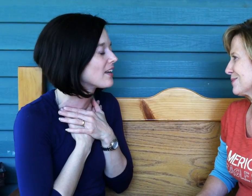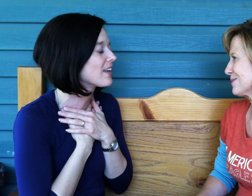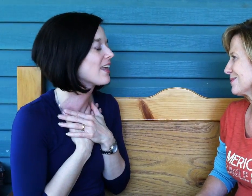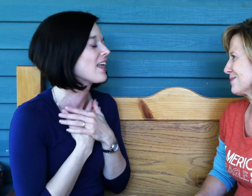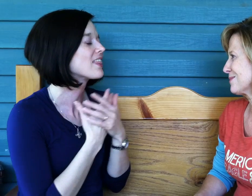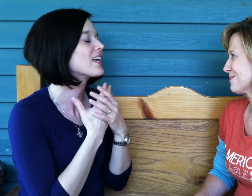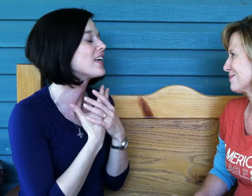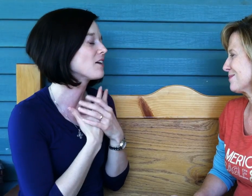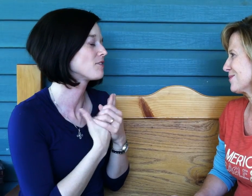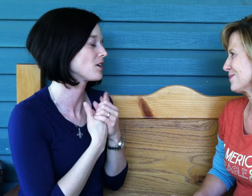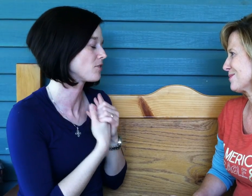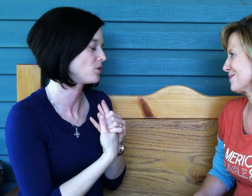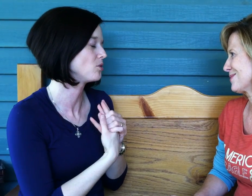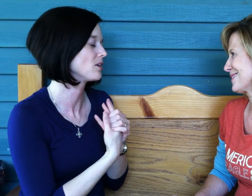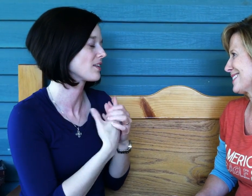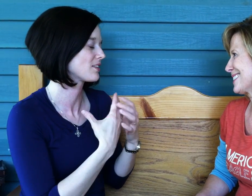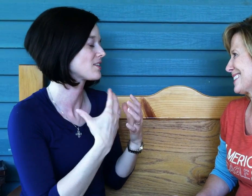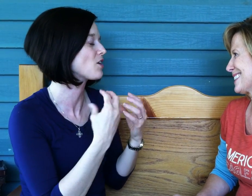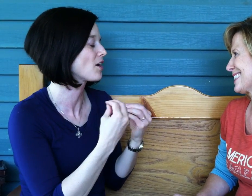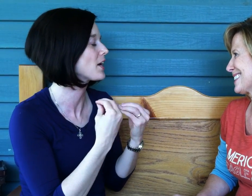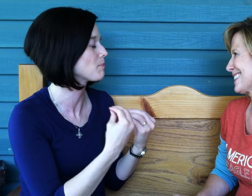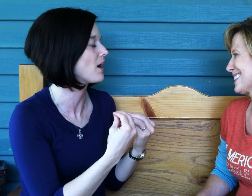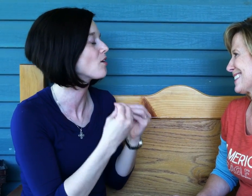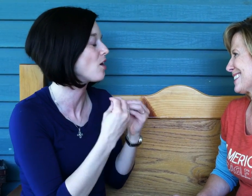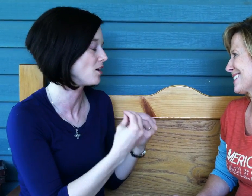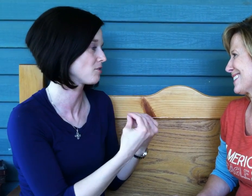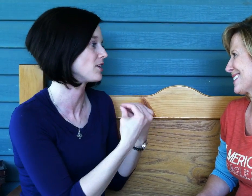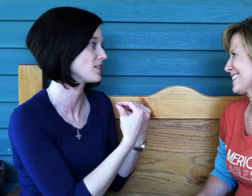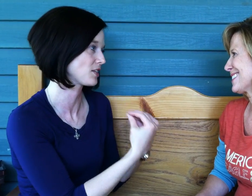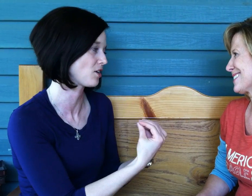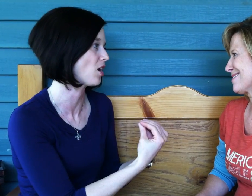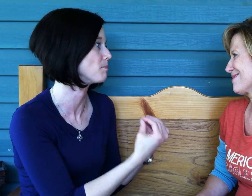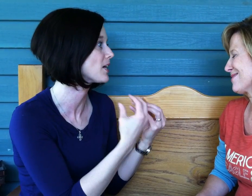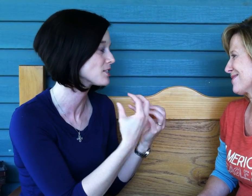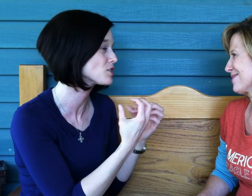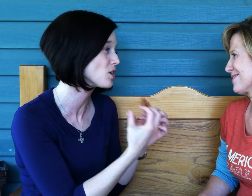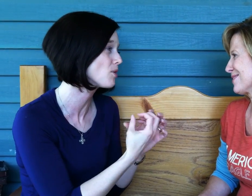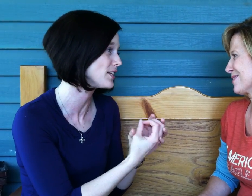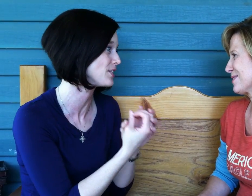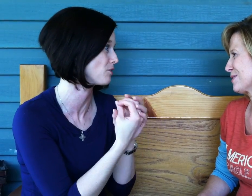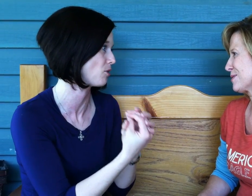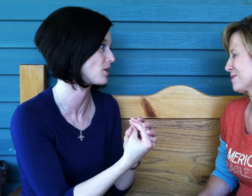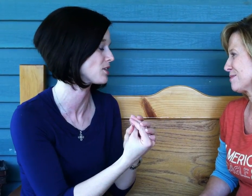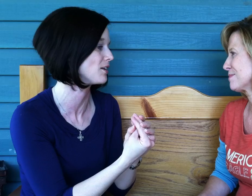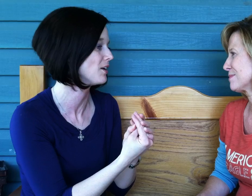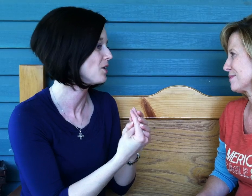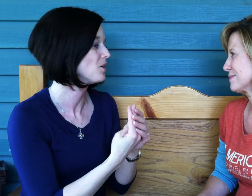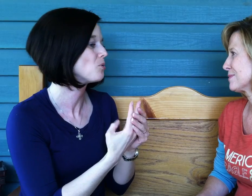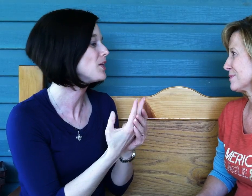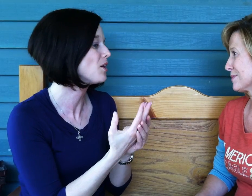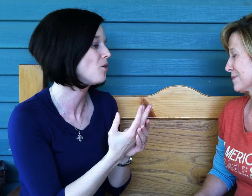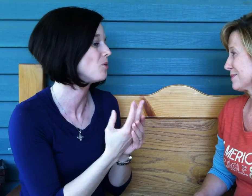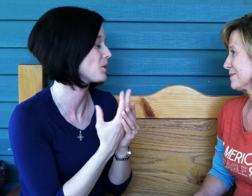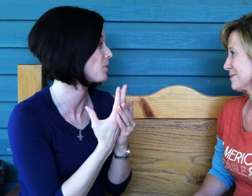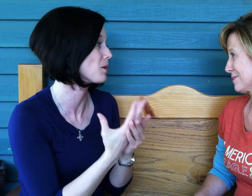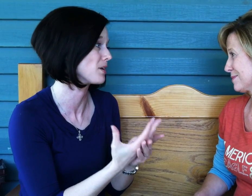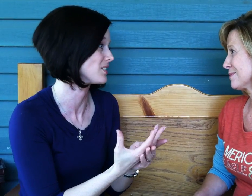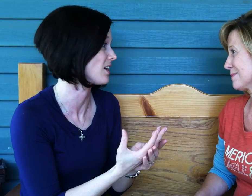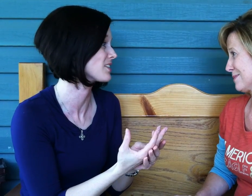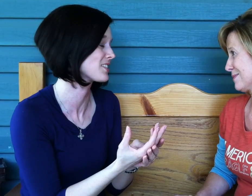the gift of you talking about confidence in God, because it's so easy to focus on, we know that we are but dust.